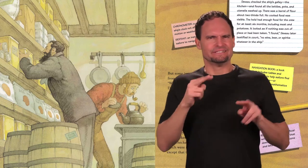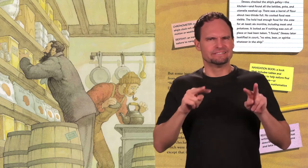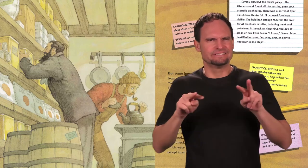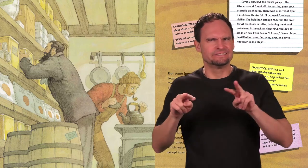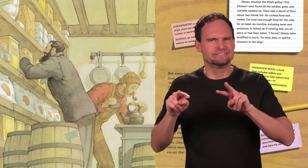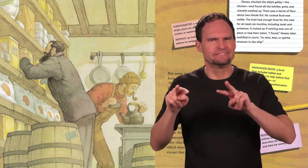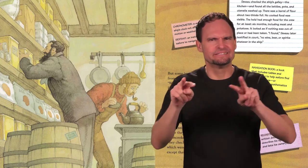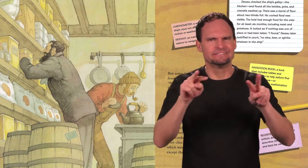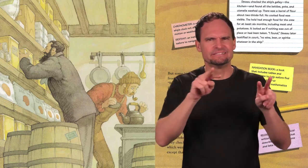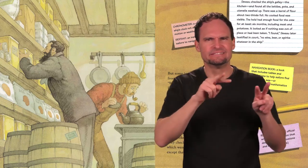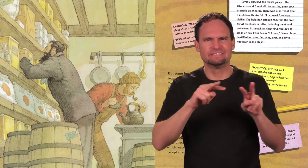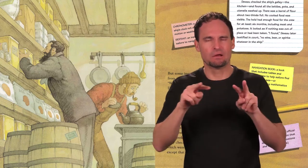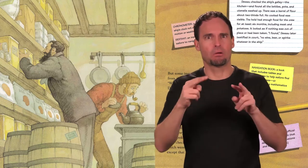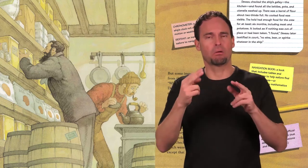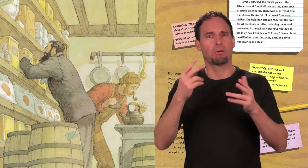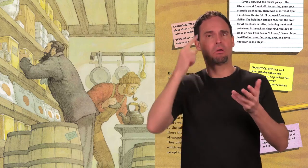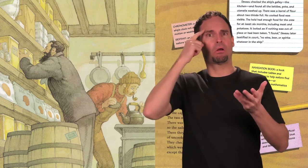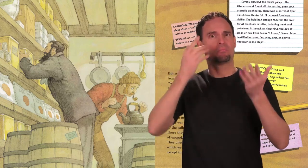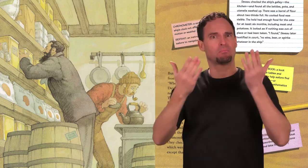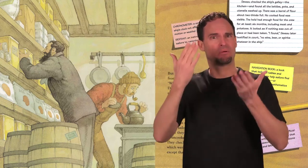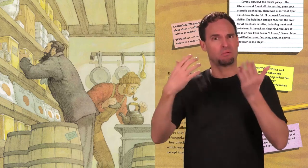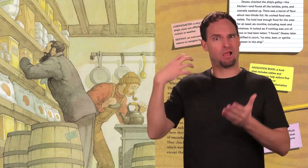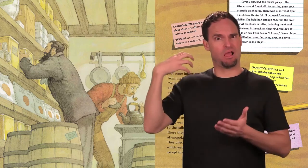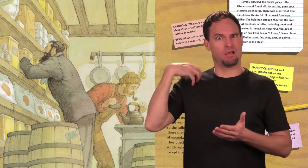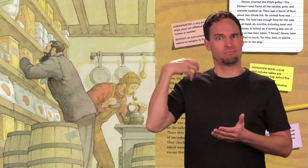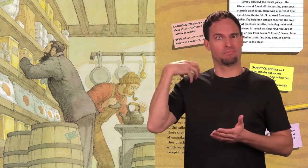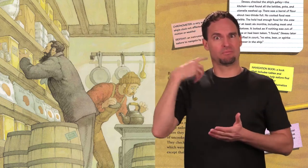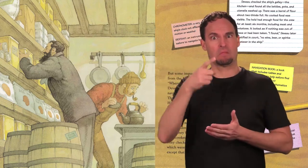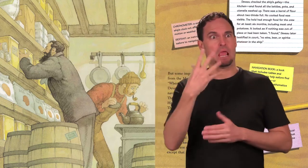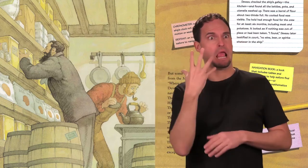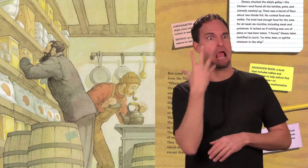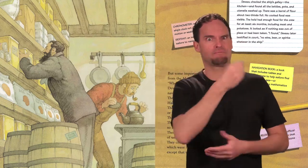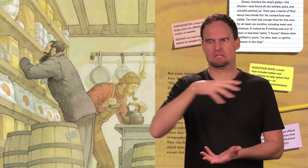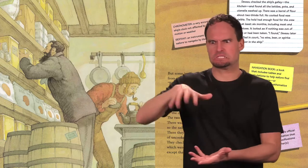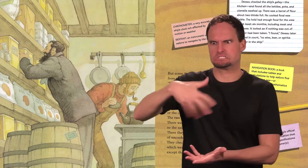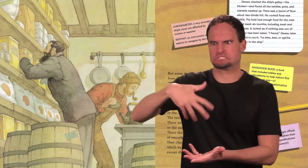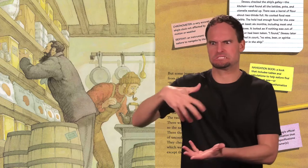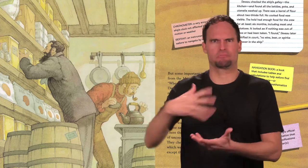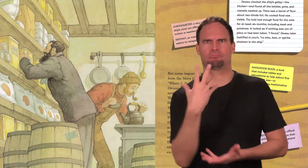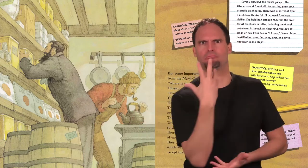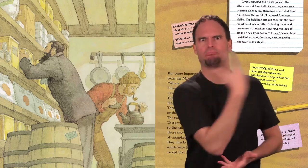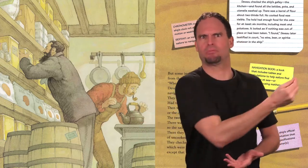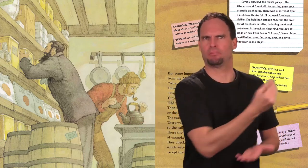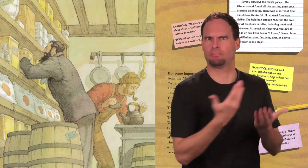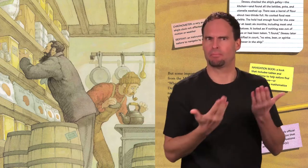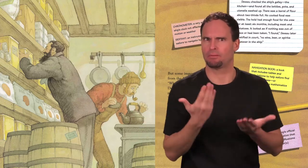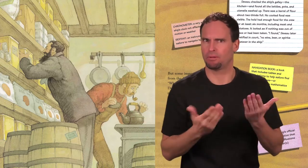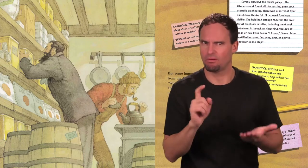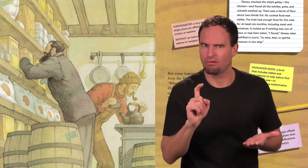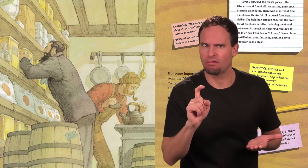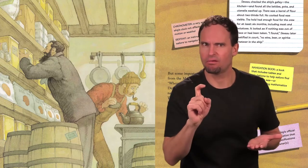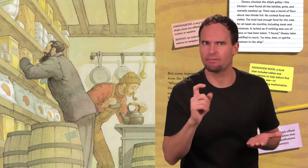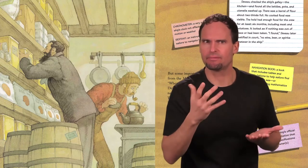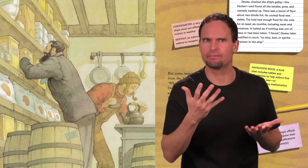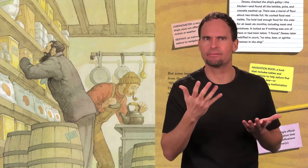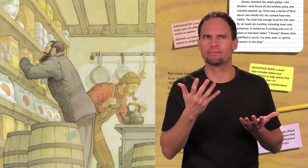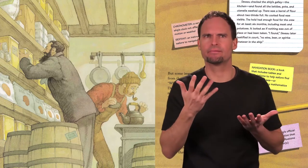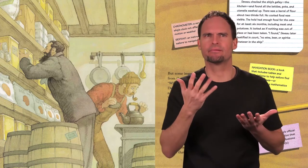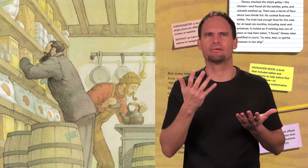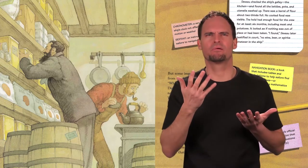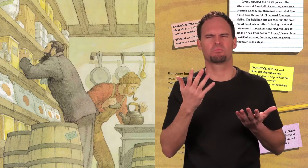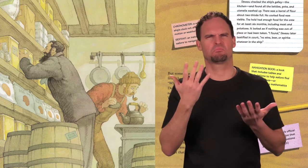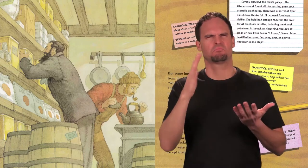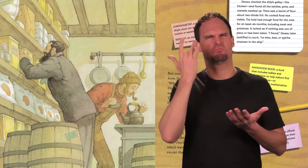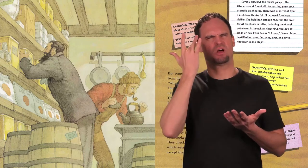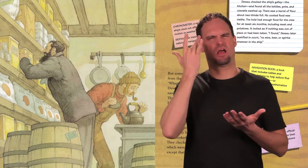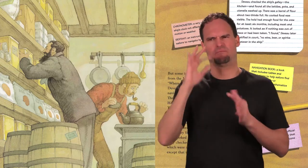They both knew a ship would never sail without these. Had the captain taken them with him when he left? Then why had the family not taken